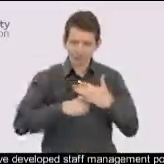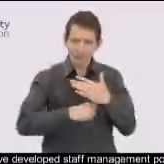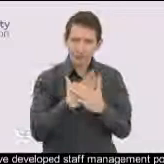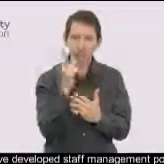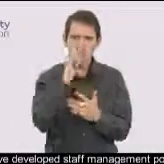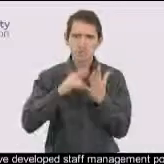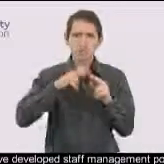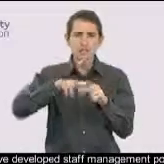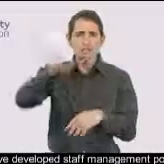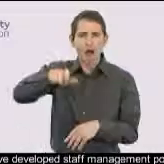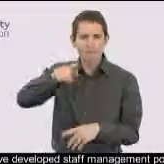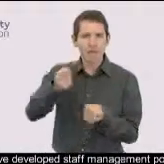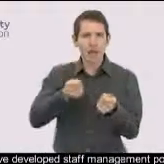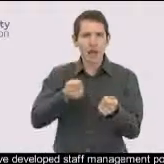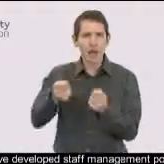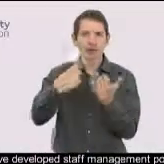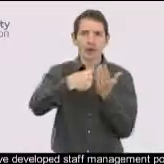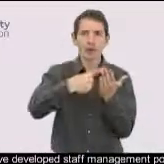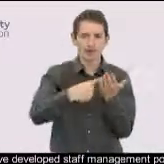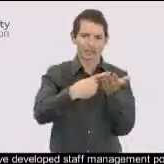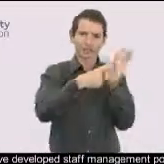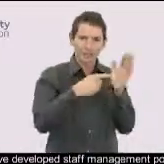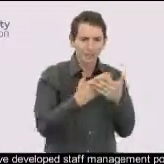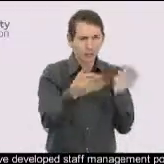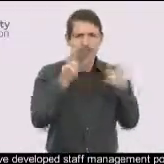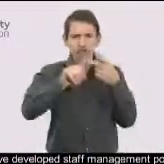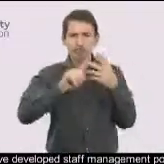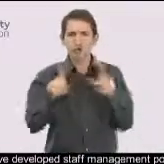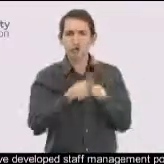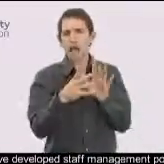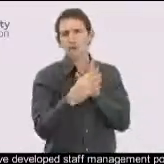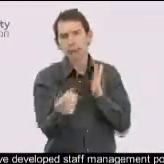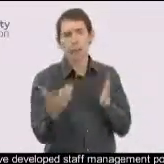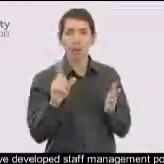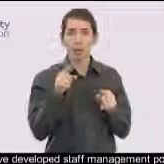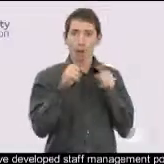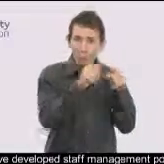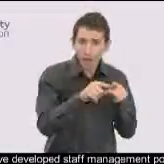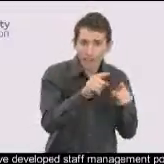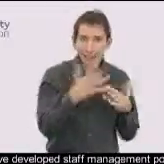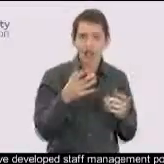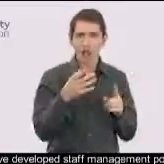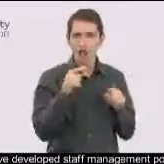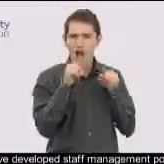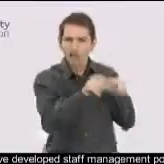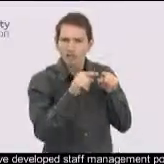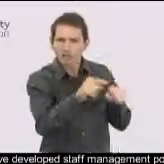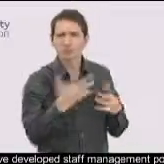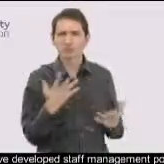We have developed staff management policies on bullying and harassment, annual leave, making changes to accommodate